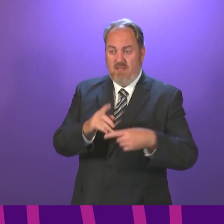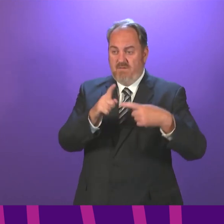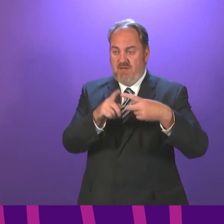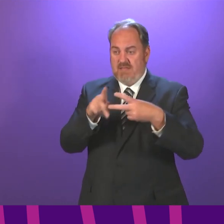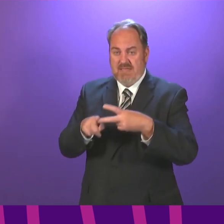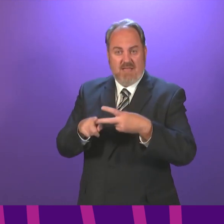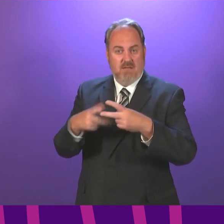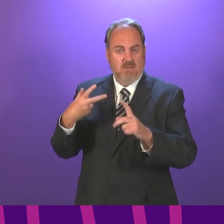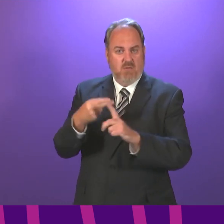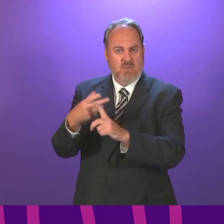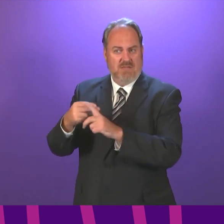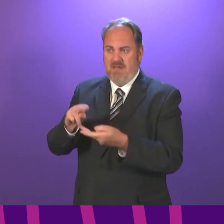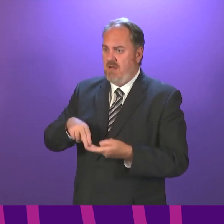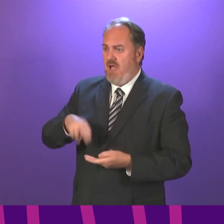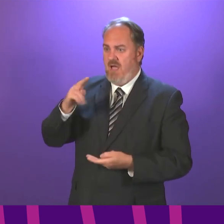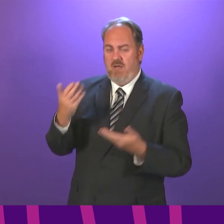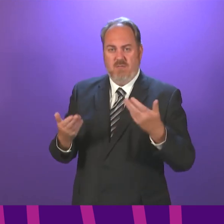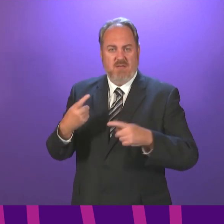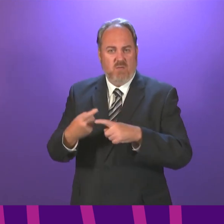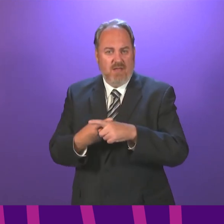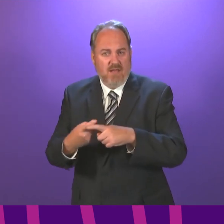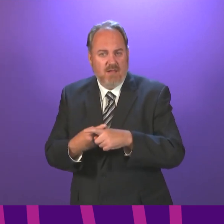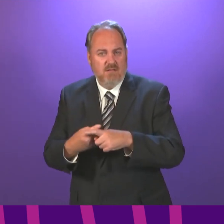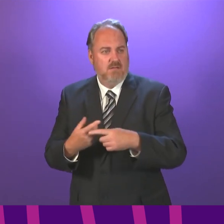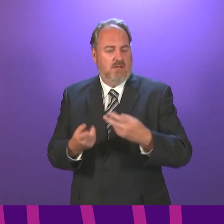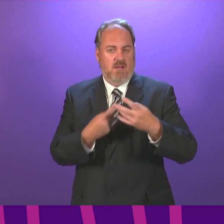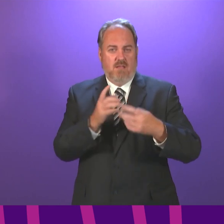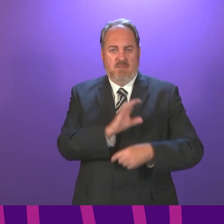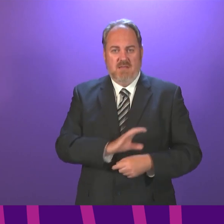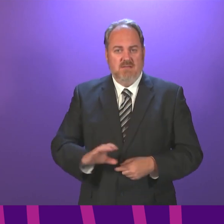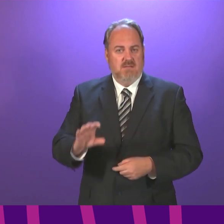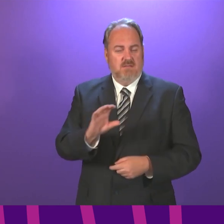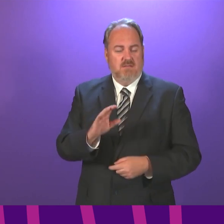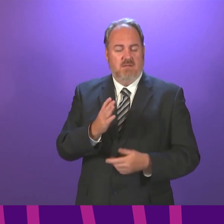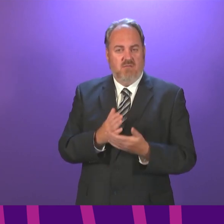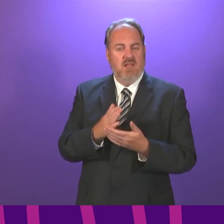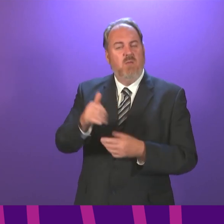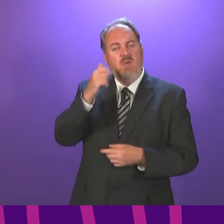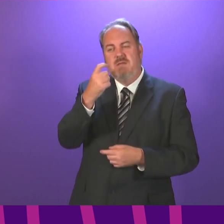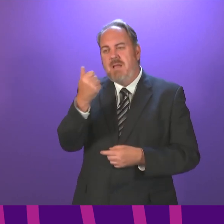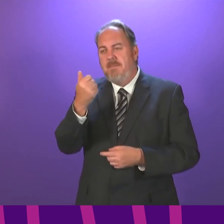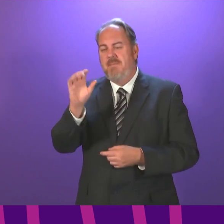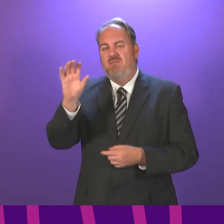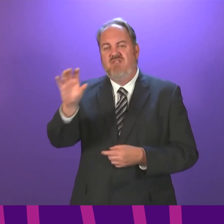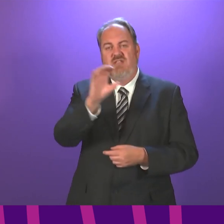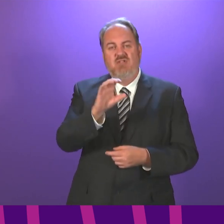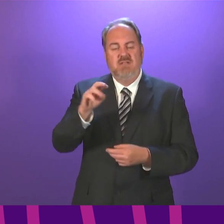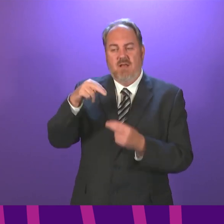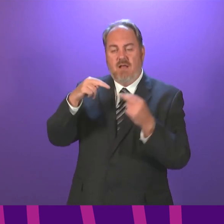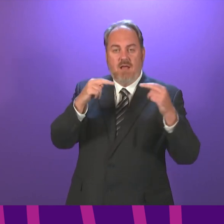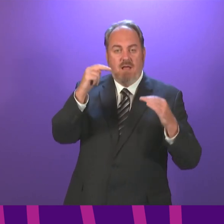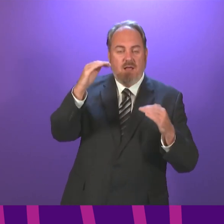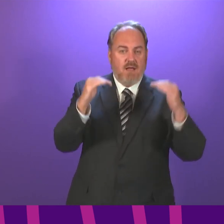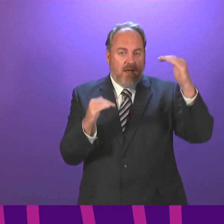now is higher than it is in England. There are regional variations, just as there will be variations between different age groups. Every health board,